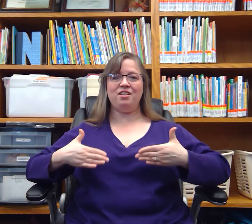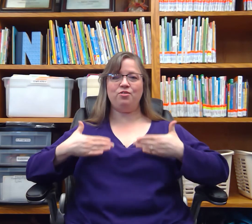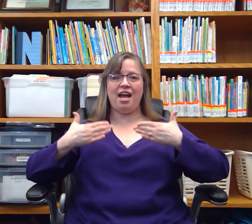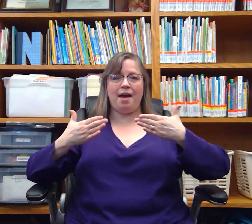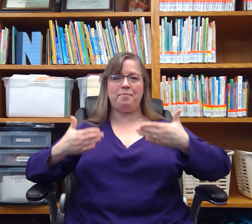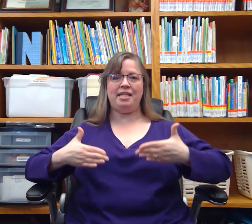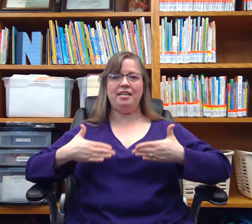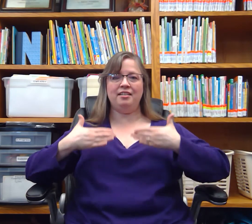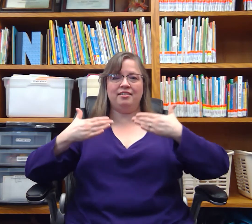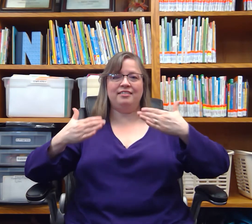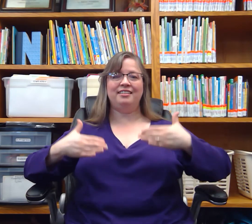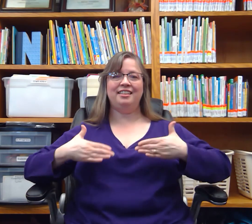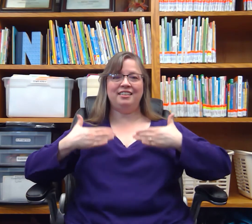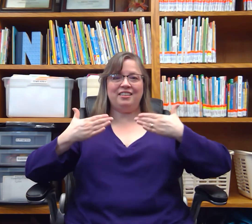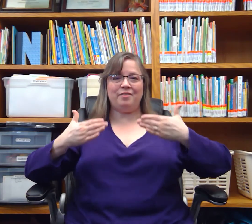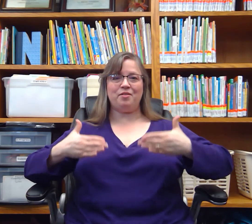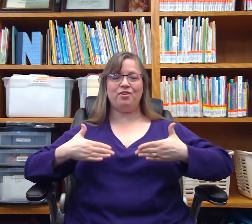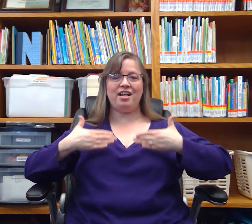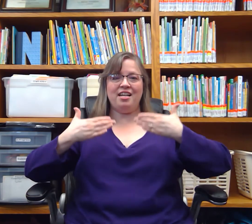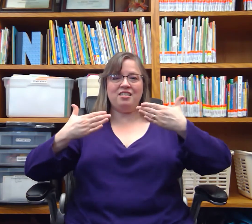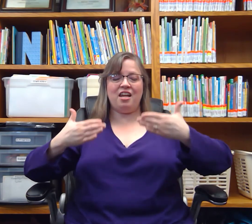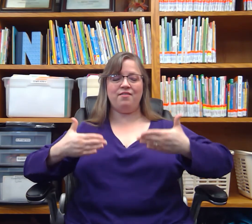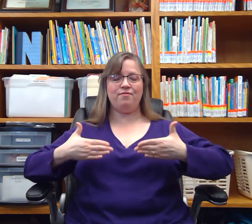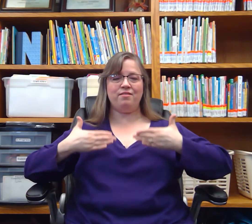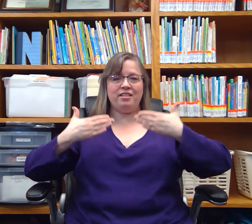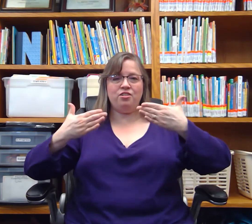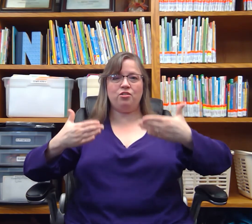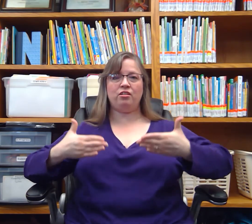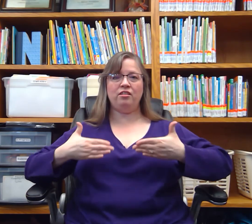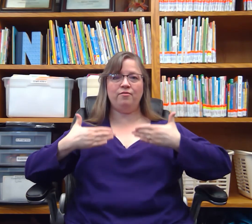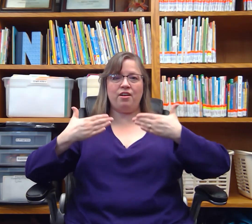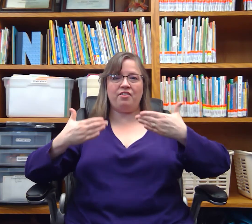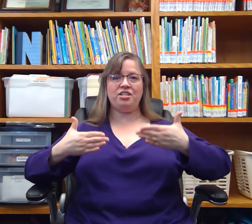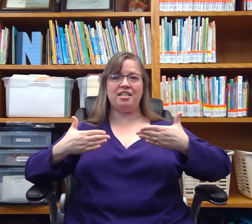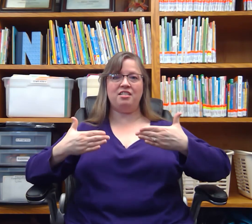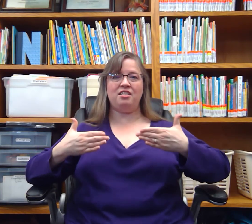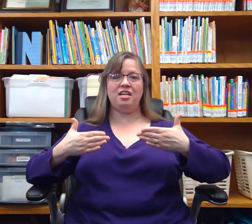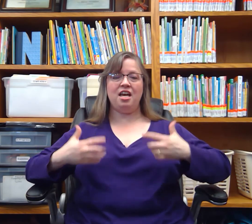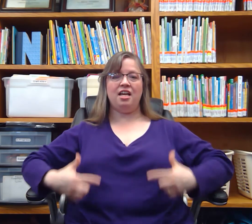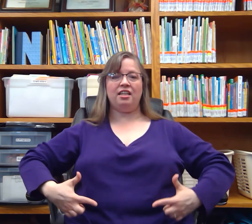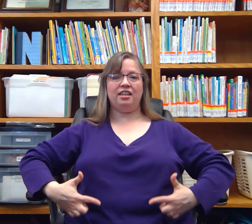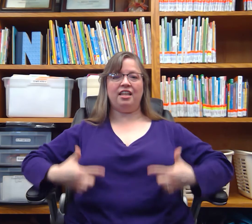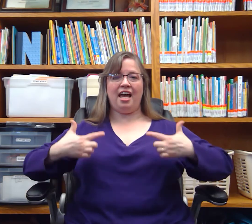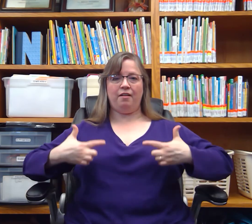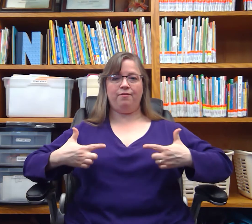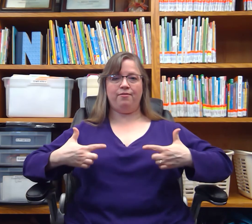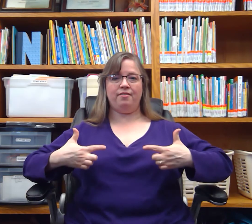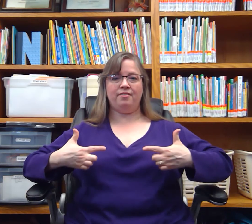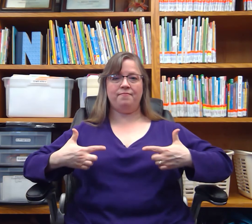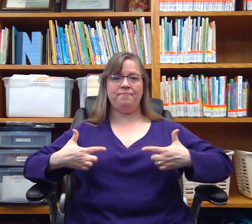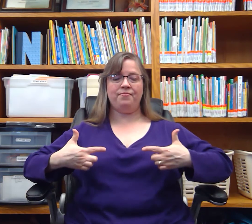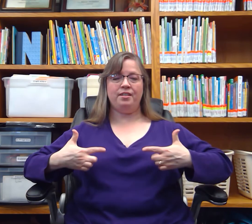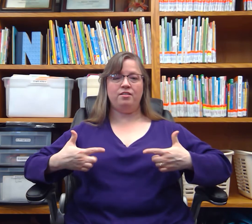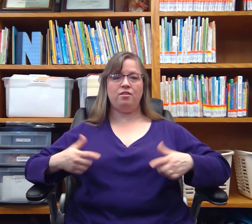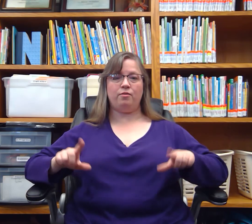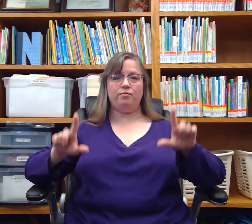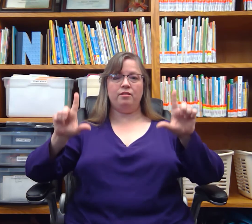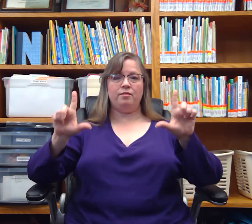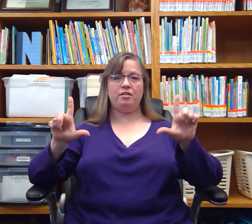is for happy. So you move your hands kind of in a little circle in front of your chest. Life. So you